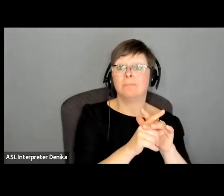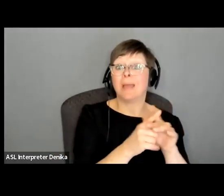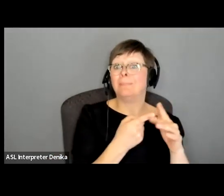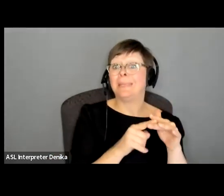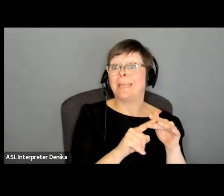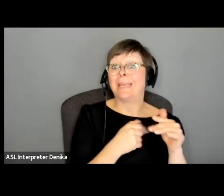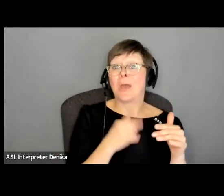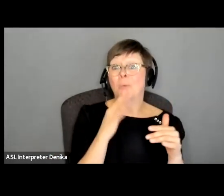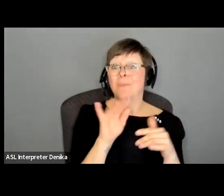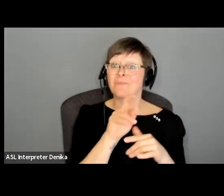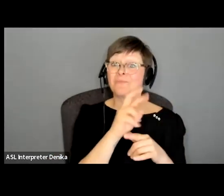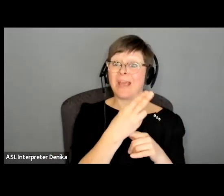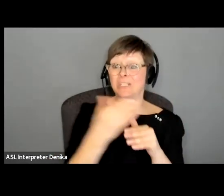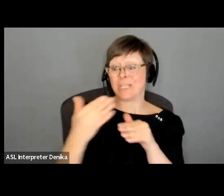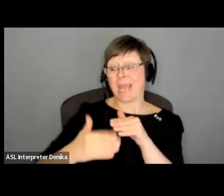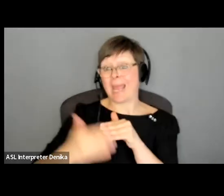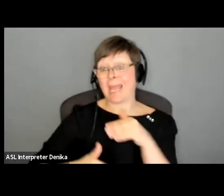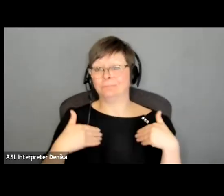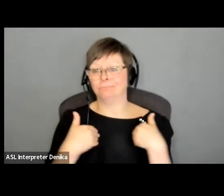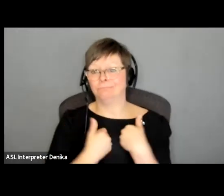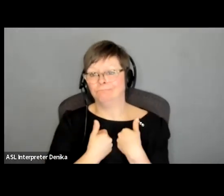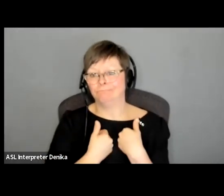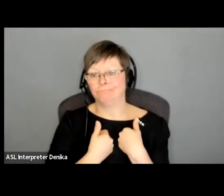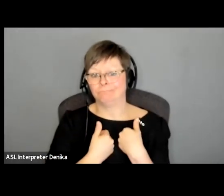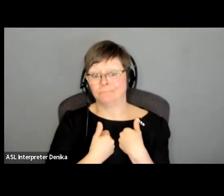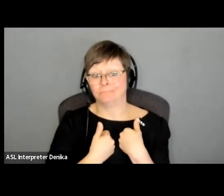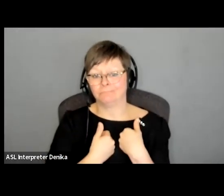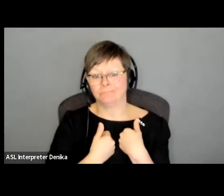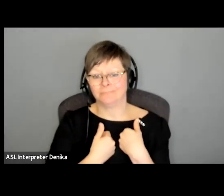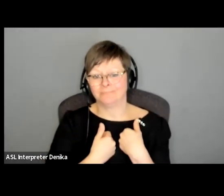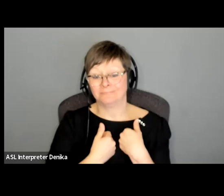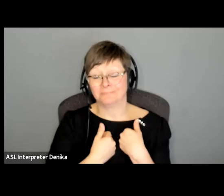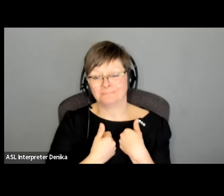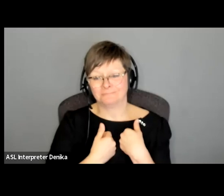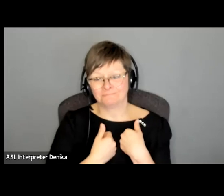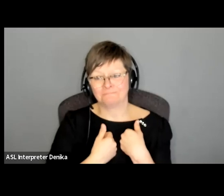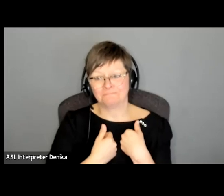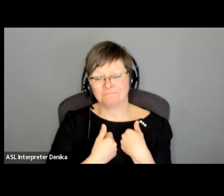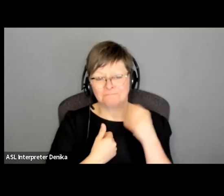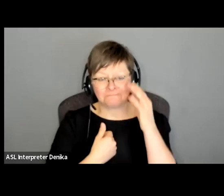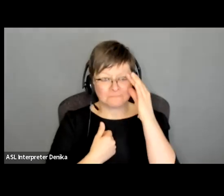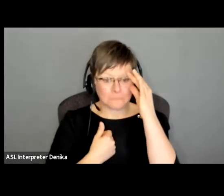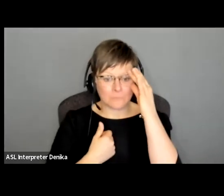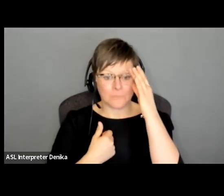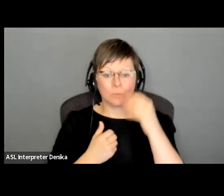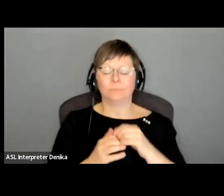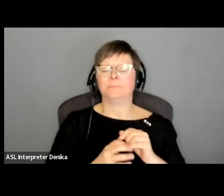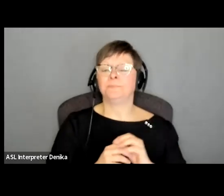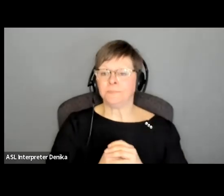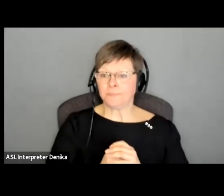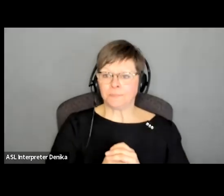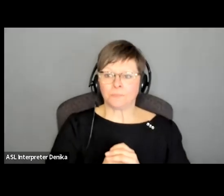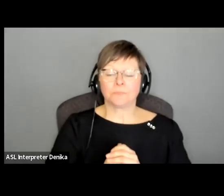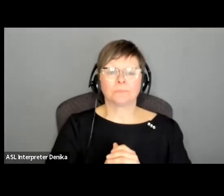right so um but getting in early but i will still watch them all